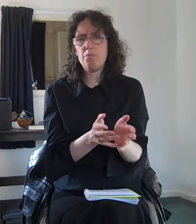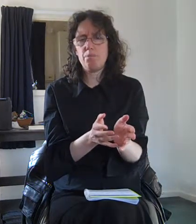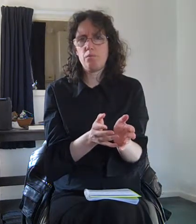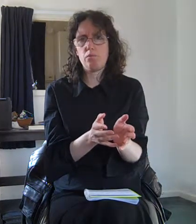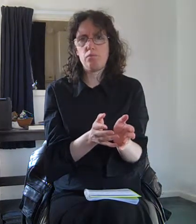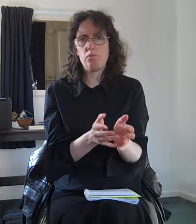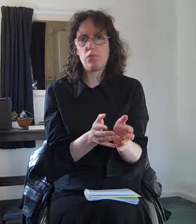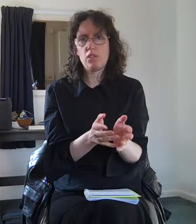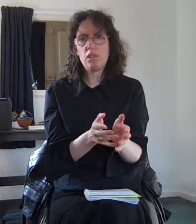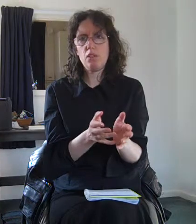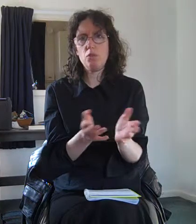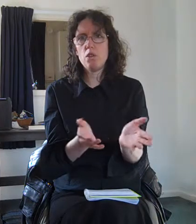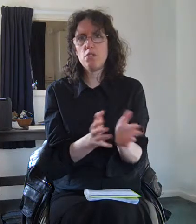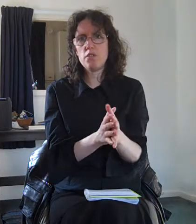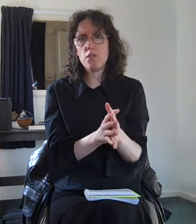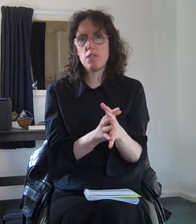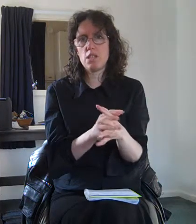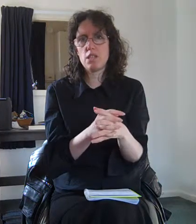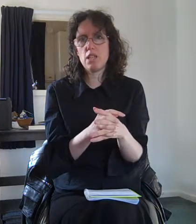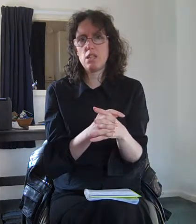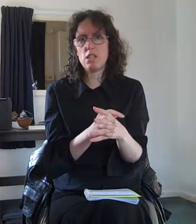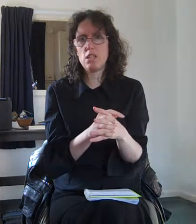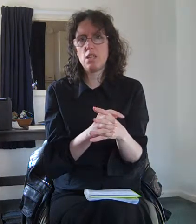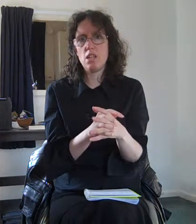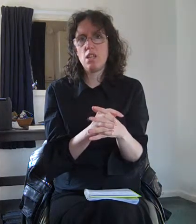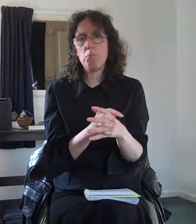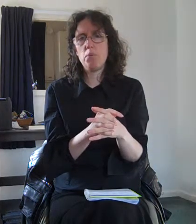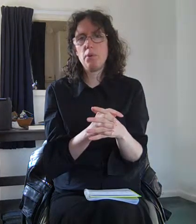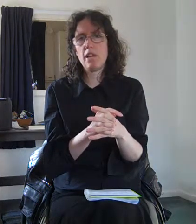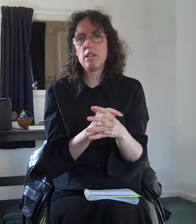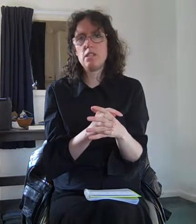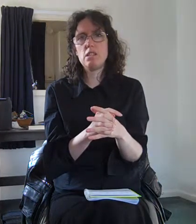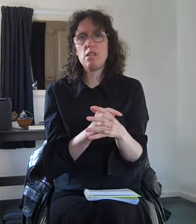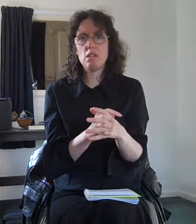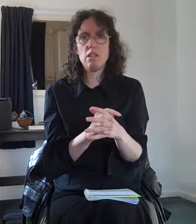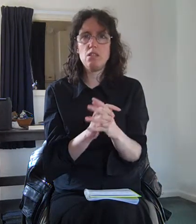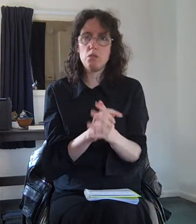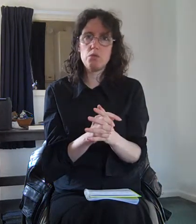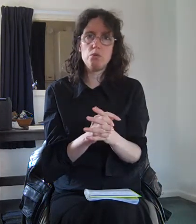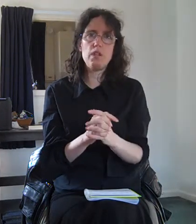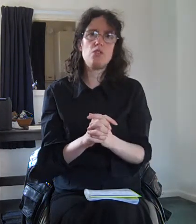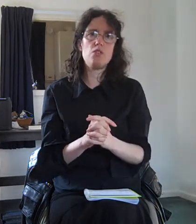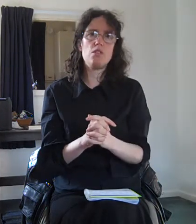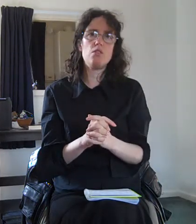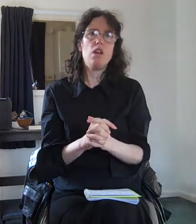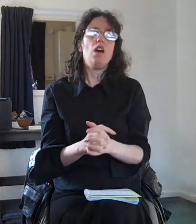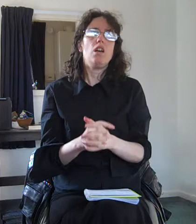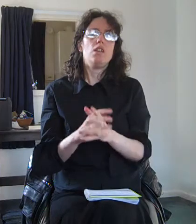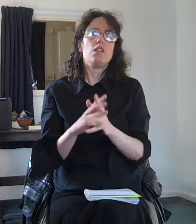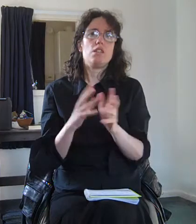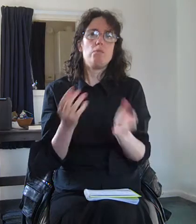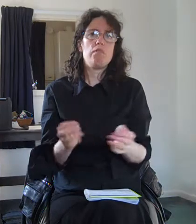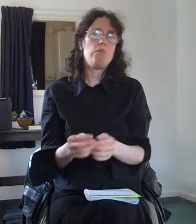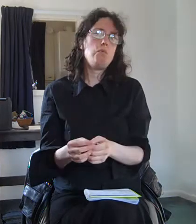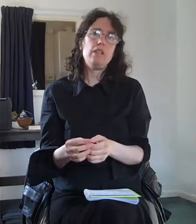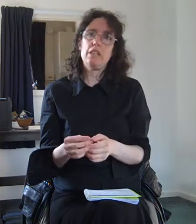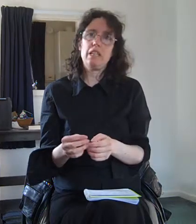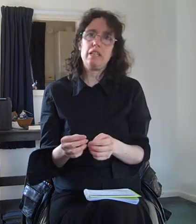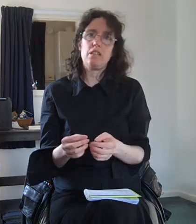or close focus things but that is certainly not always true some of them will like